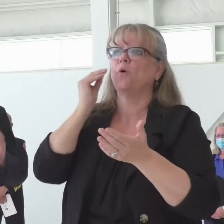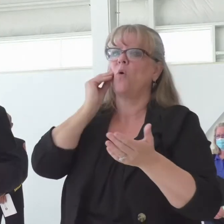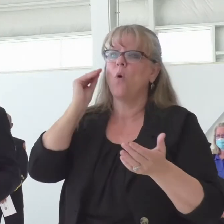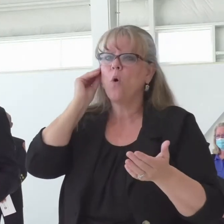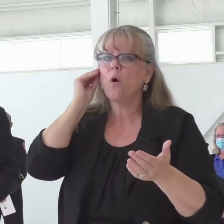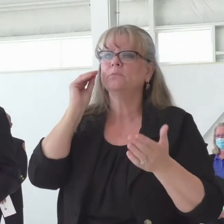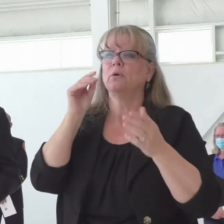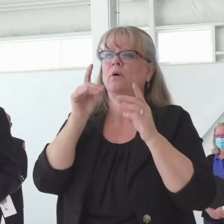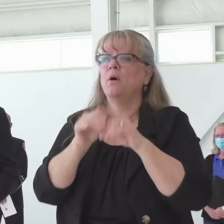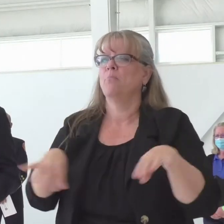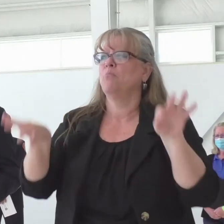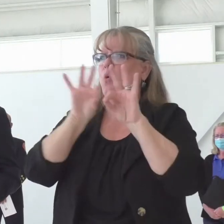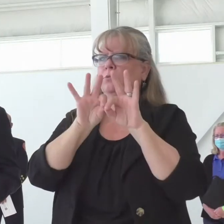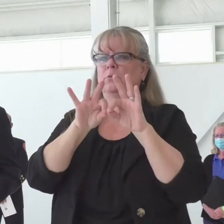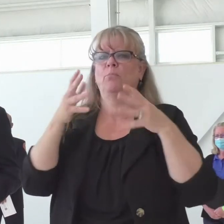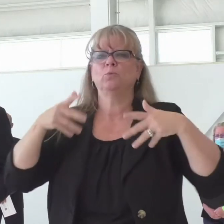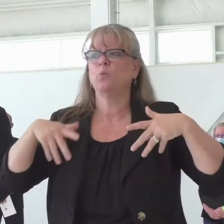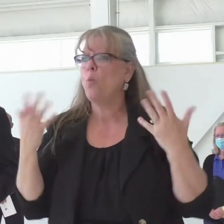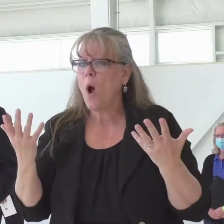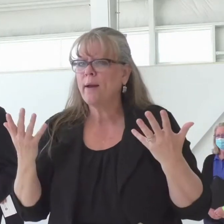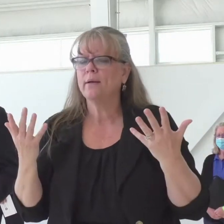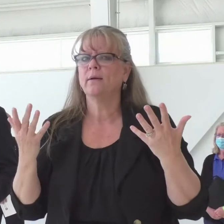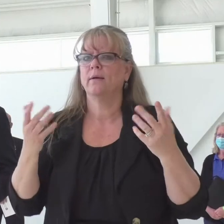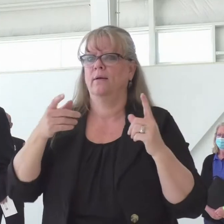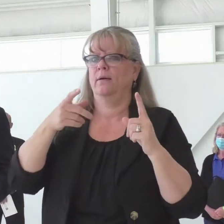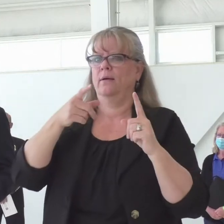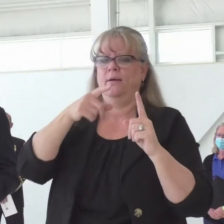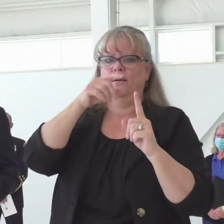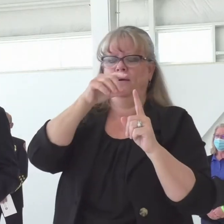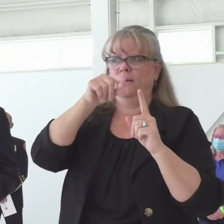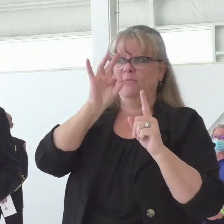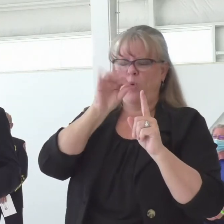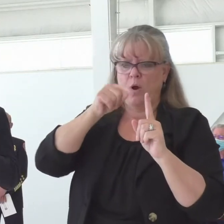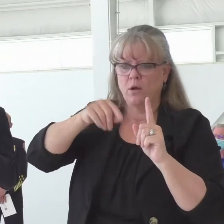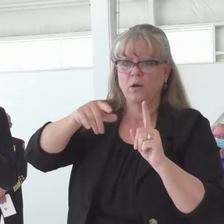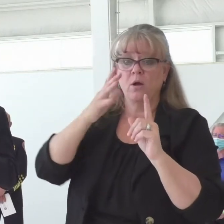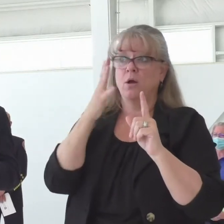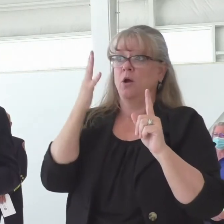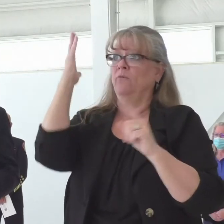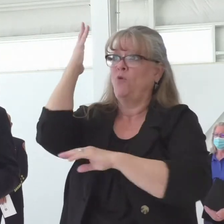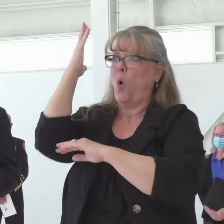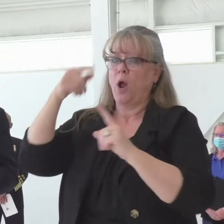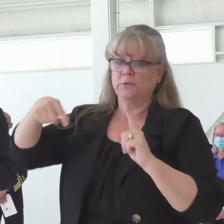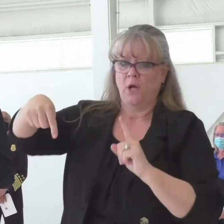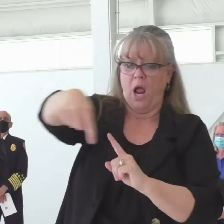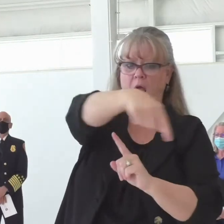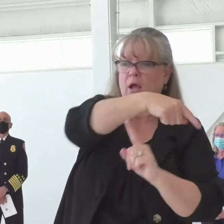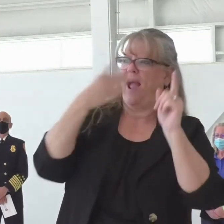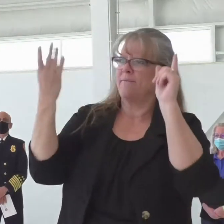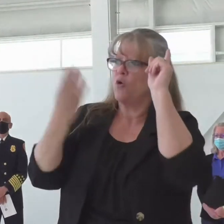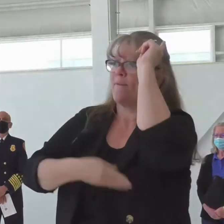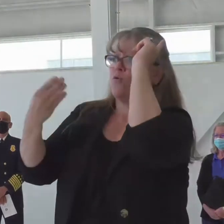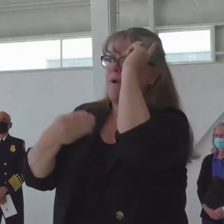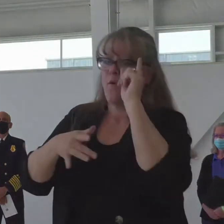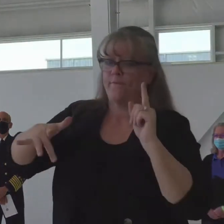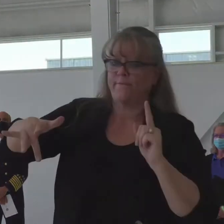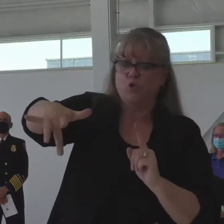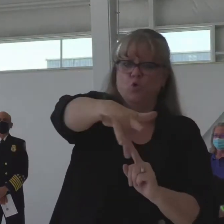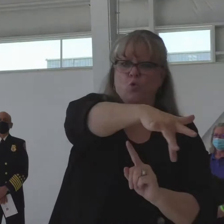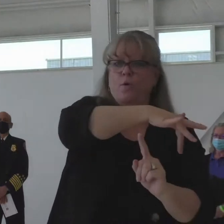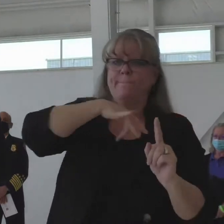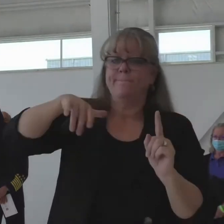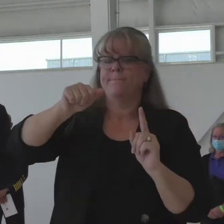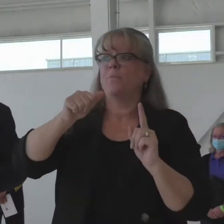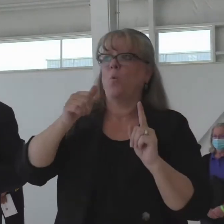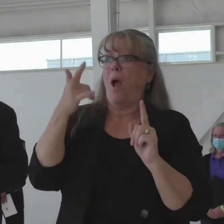trees and other fuel that is near the house, and it's just remarkable when you visit some of these burnt